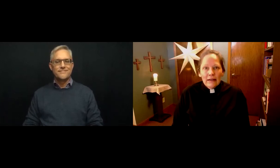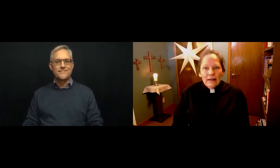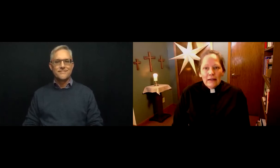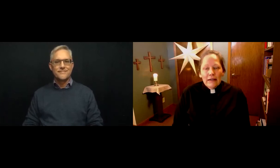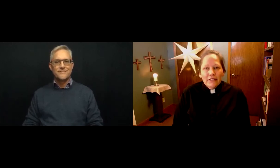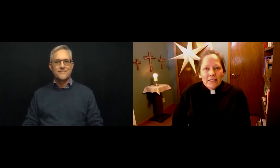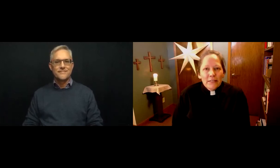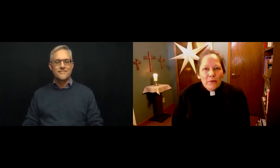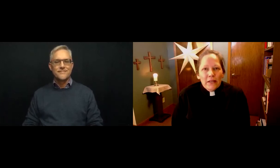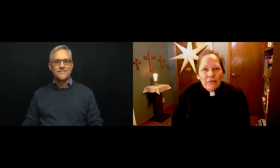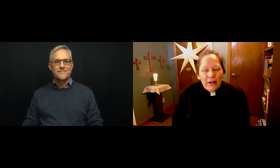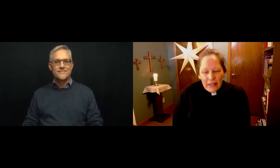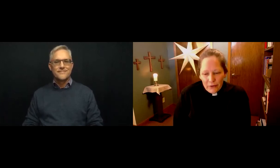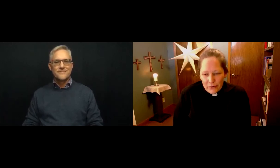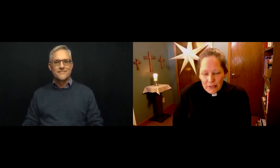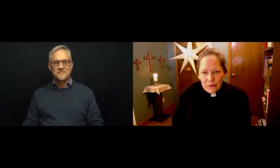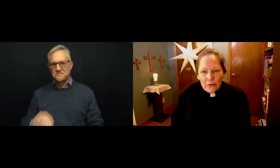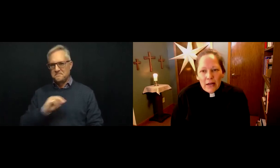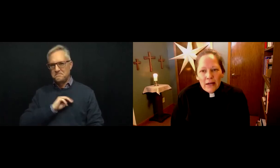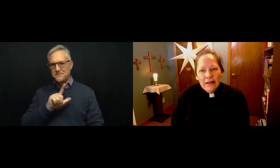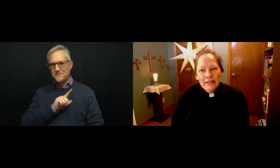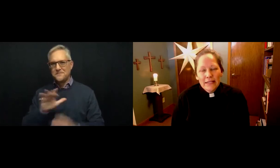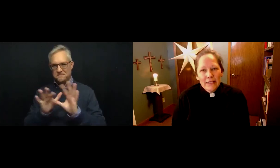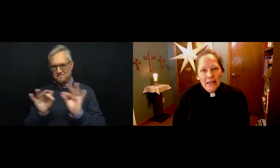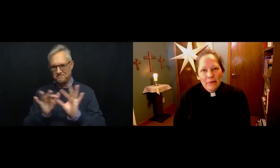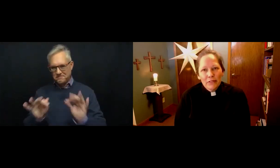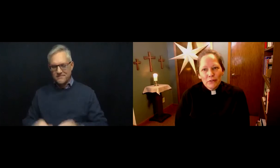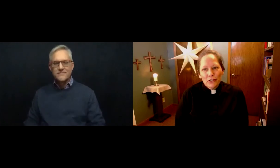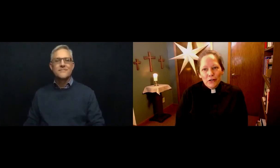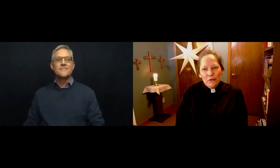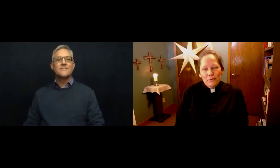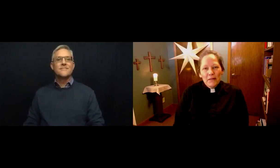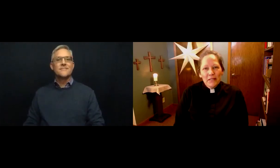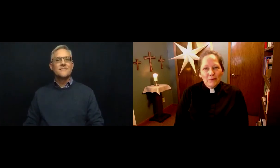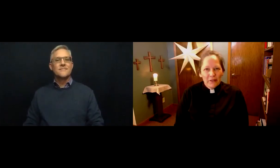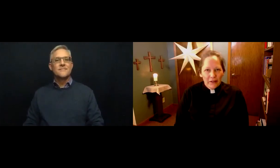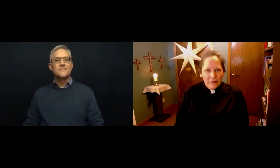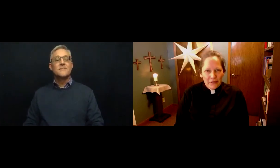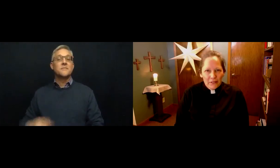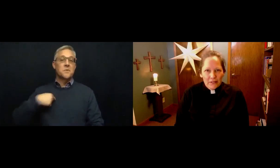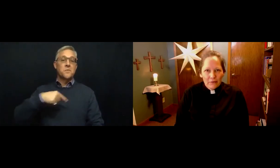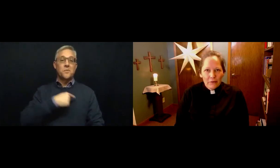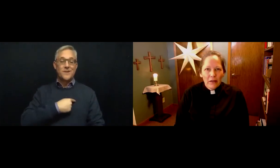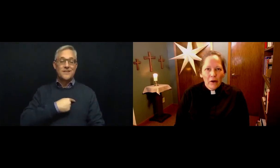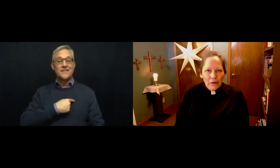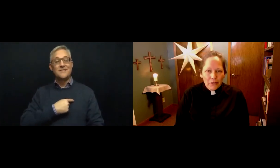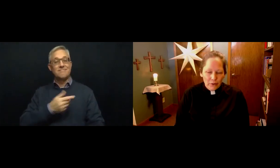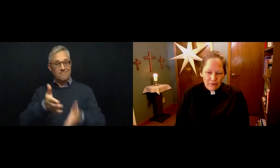Just as we invite you to take time to share peace with others. We also invite